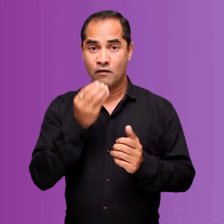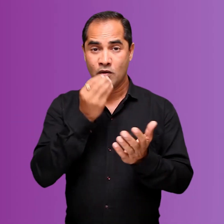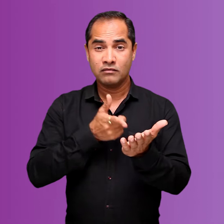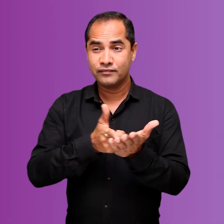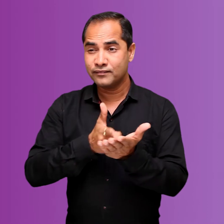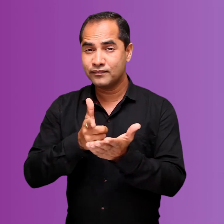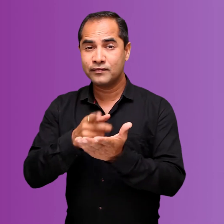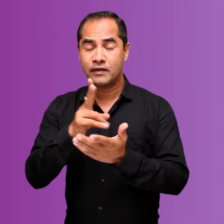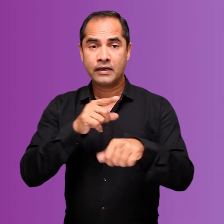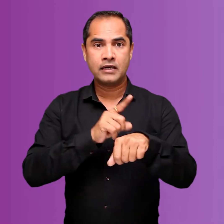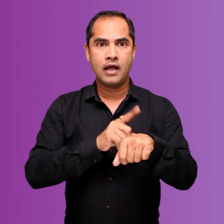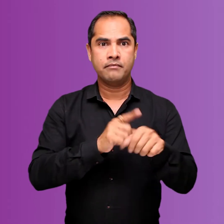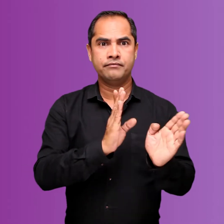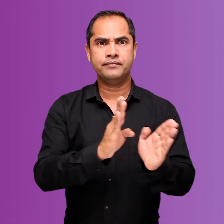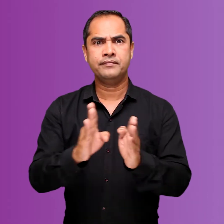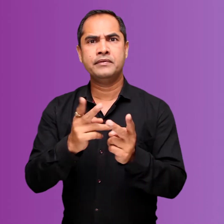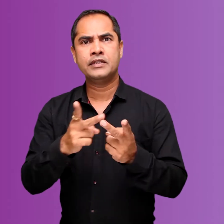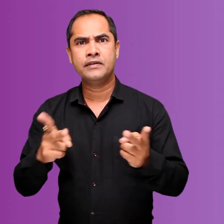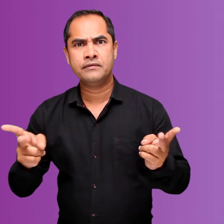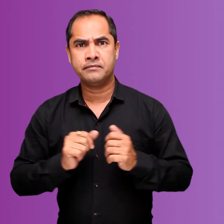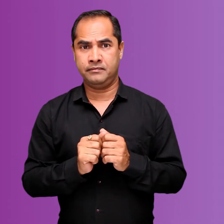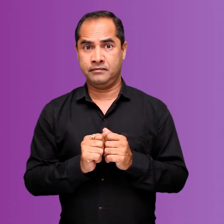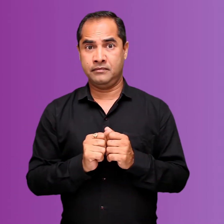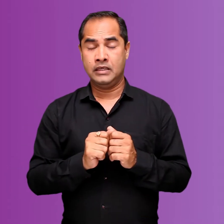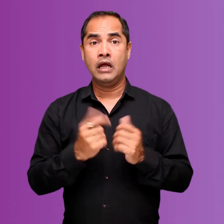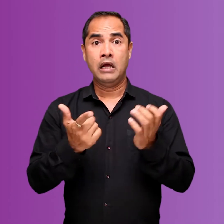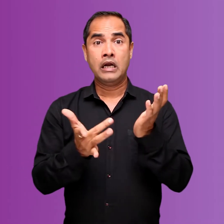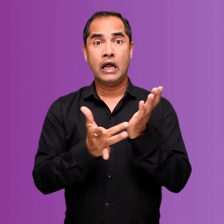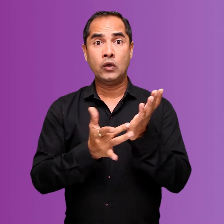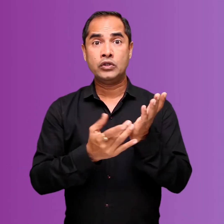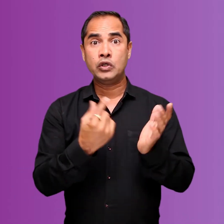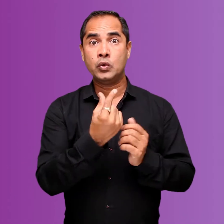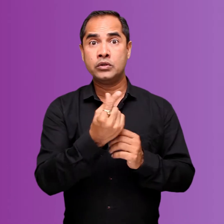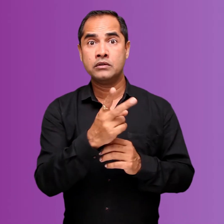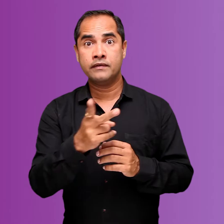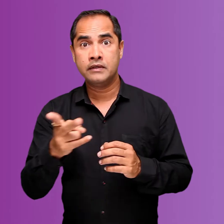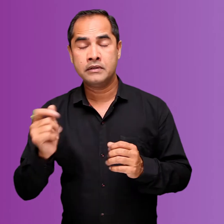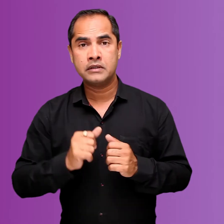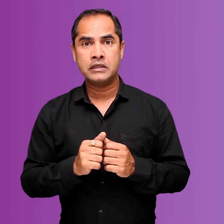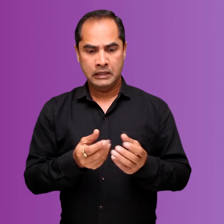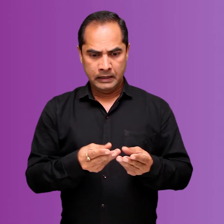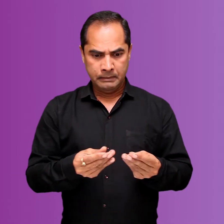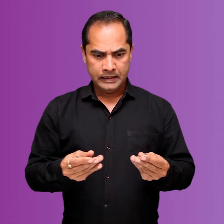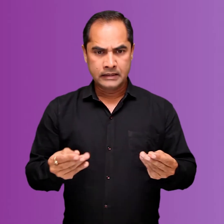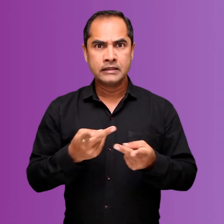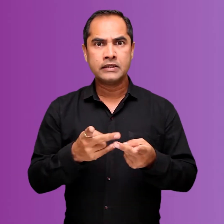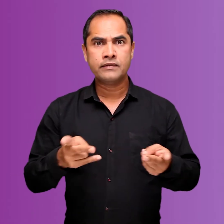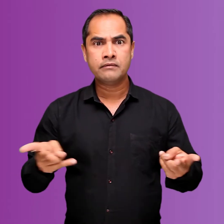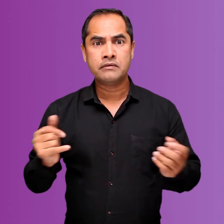crops, different kinds of seeds, types of farming styles, cropping pattern, use of technology